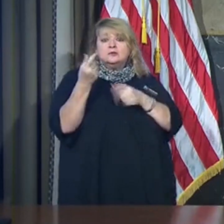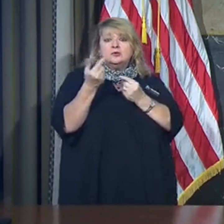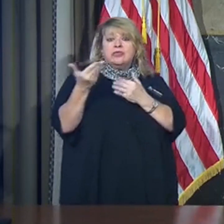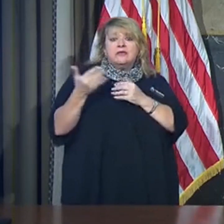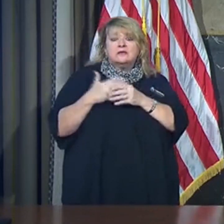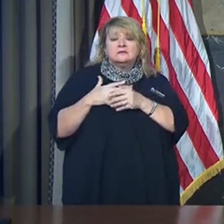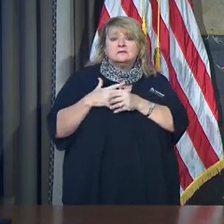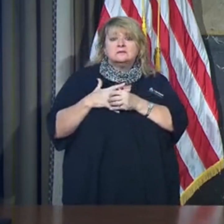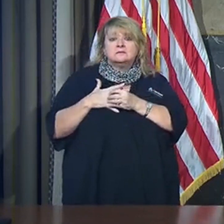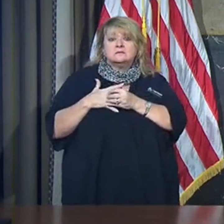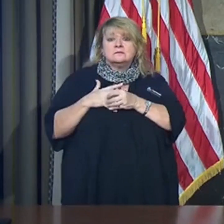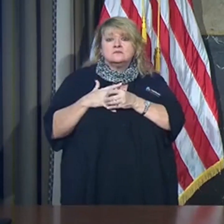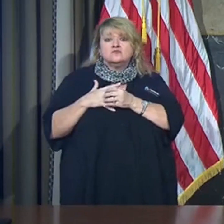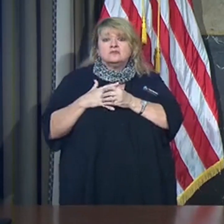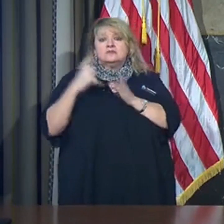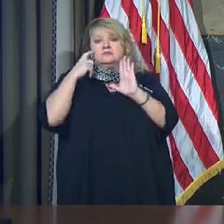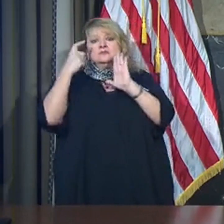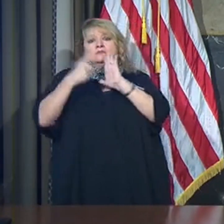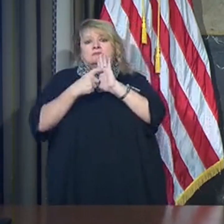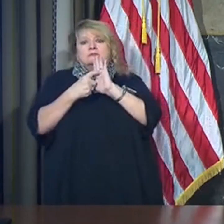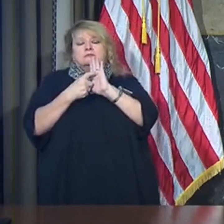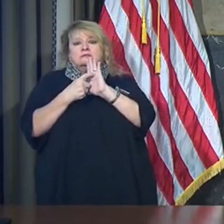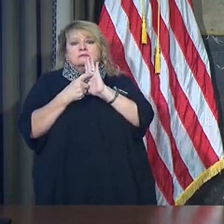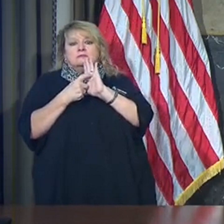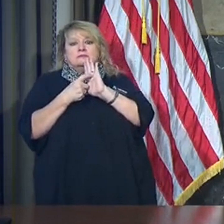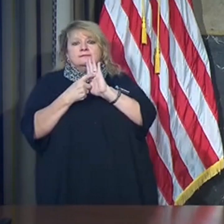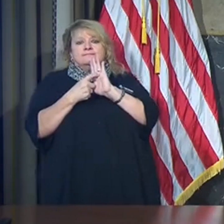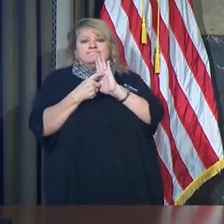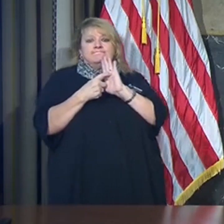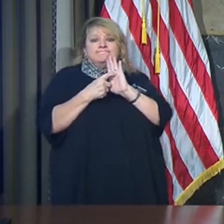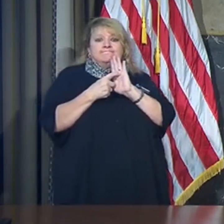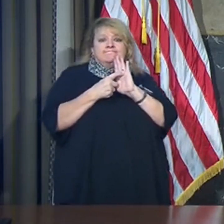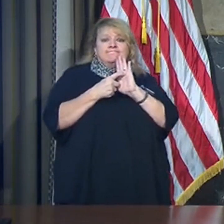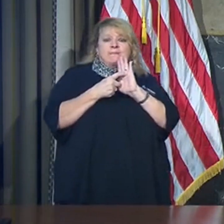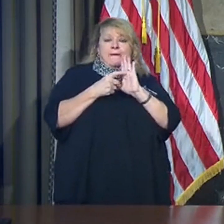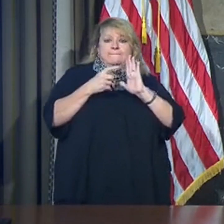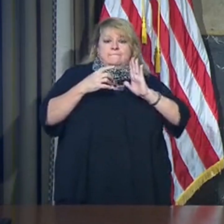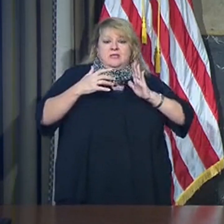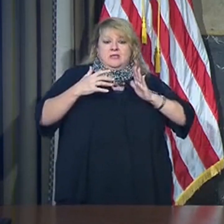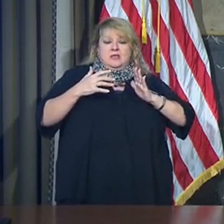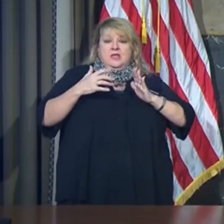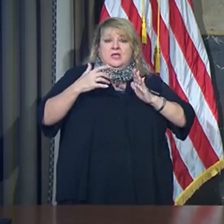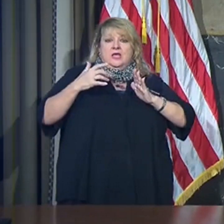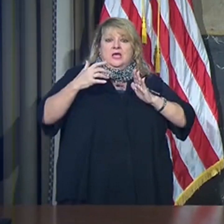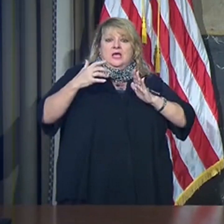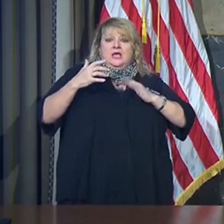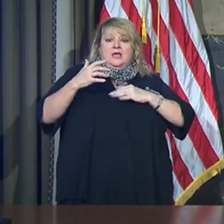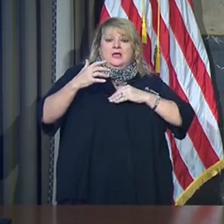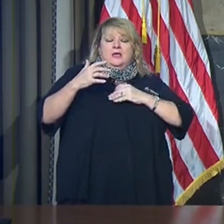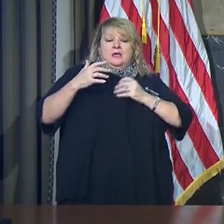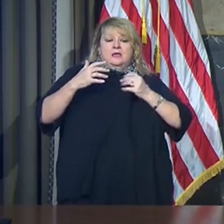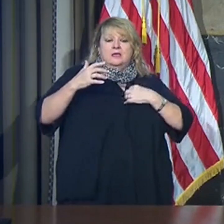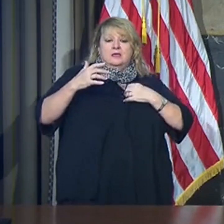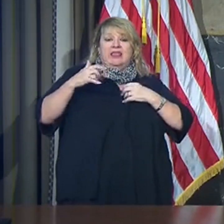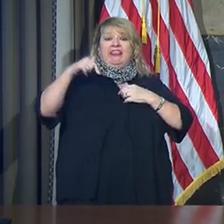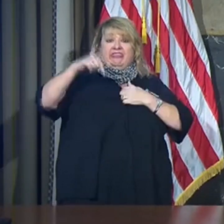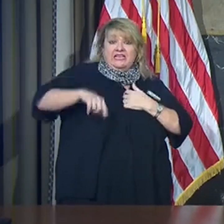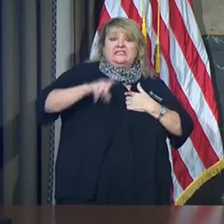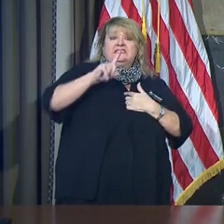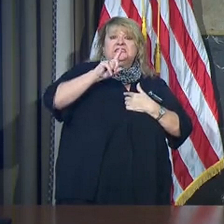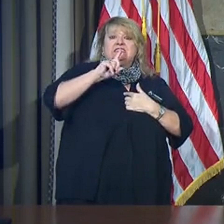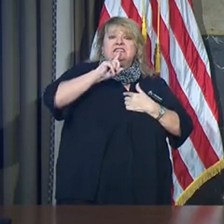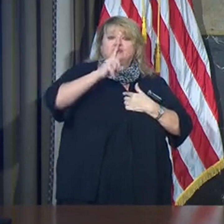Number one, you have to recognize that the science tells us, in my experience, in my patient's experience, that this is real.